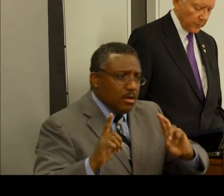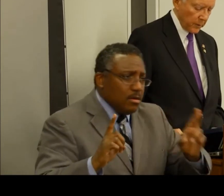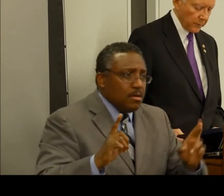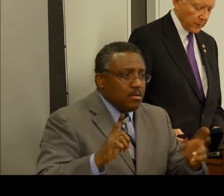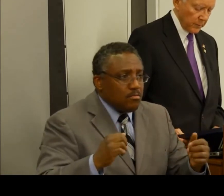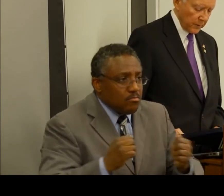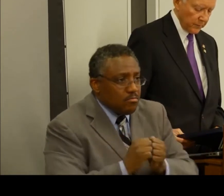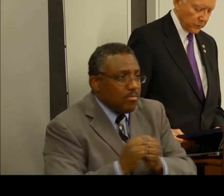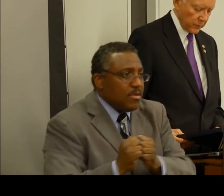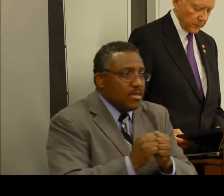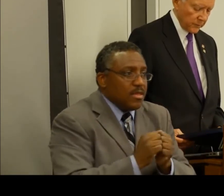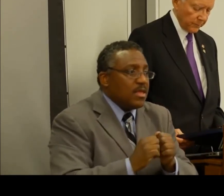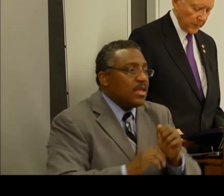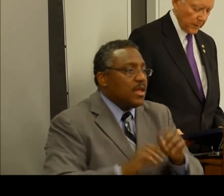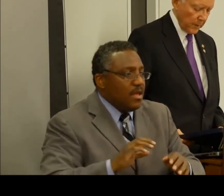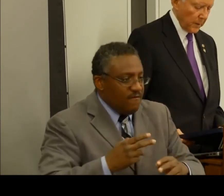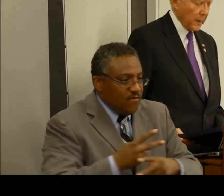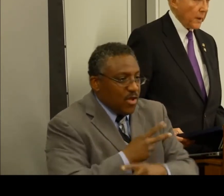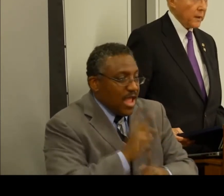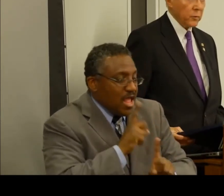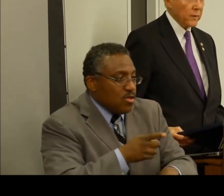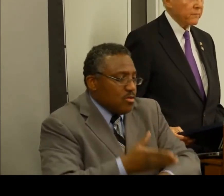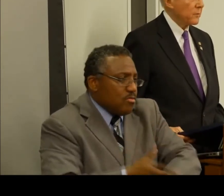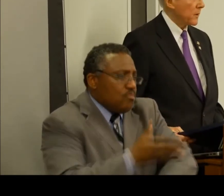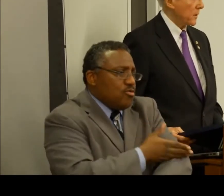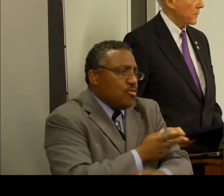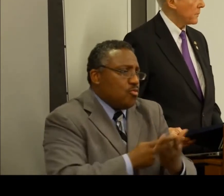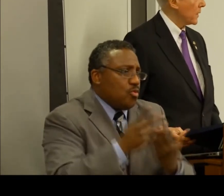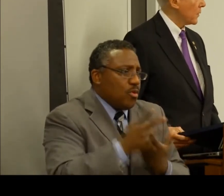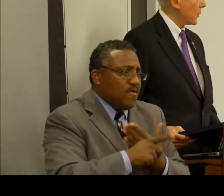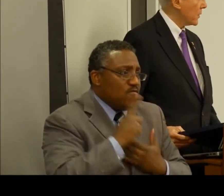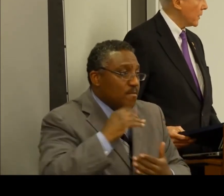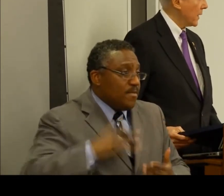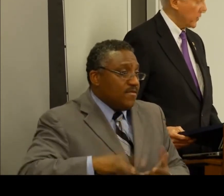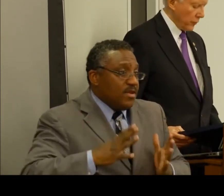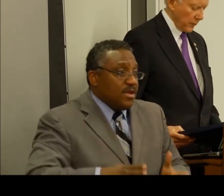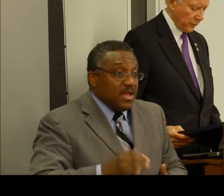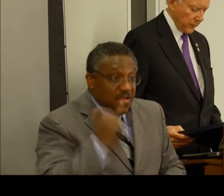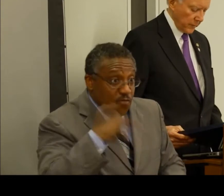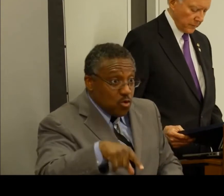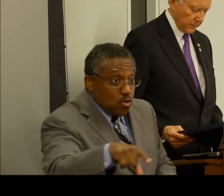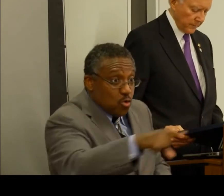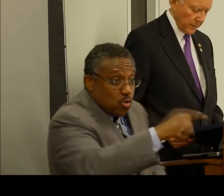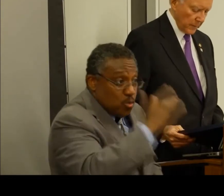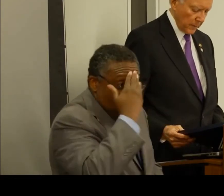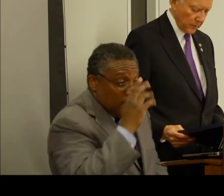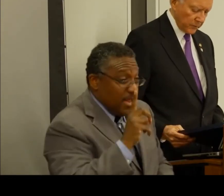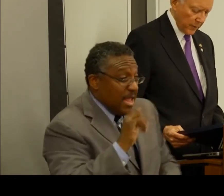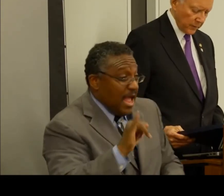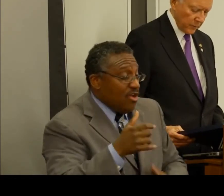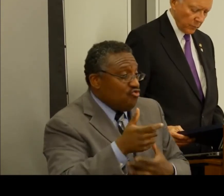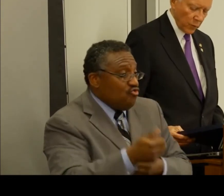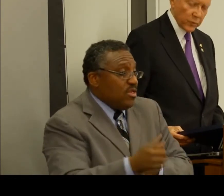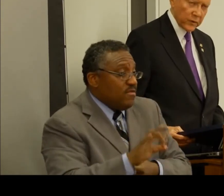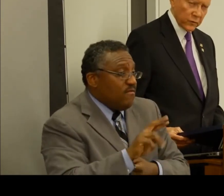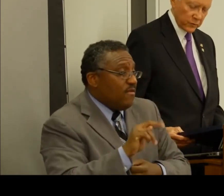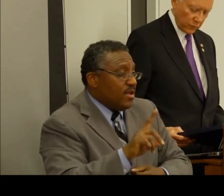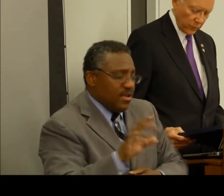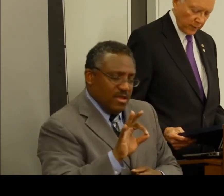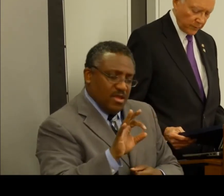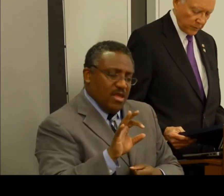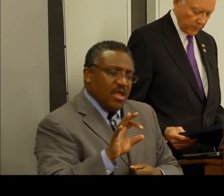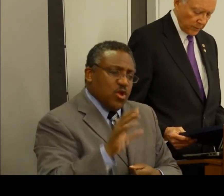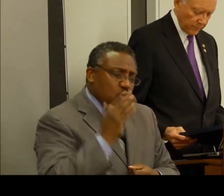the program work better for the beneficiaries. Anyone familiar with the DI Trust Fund understands that more